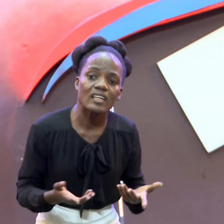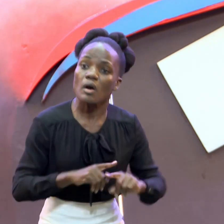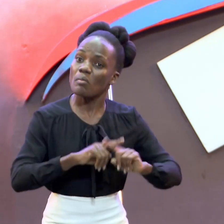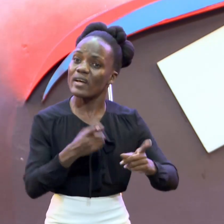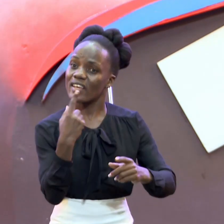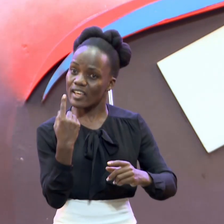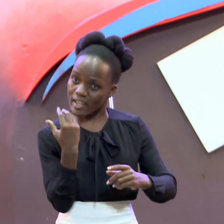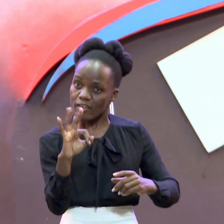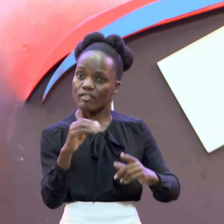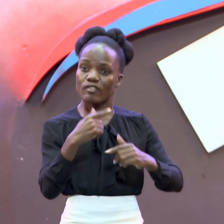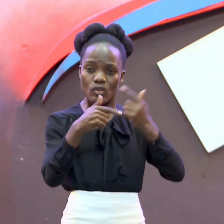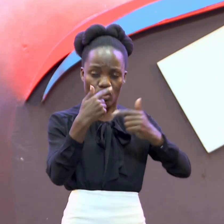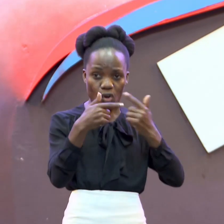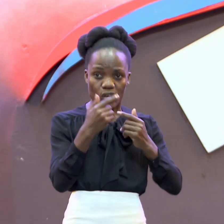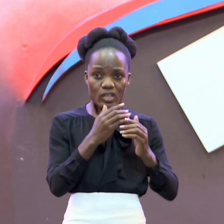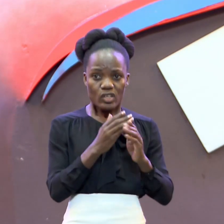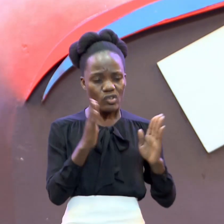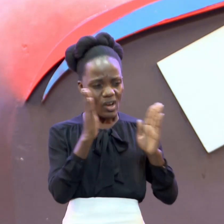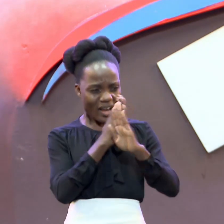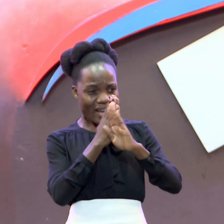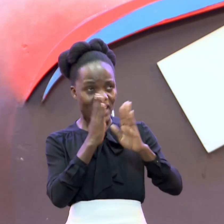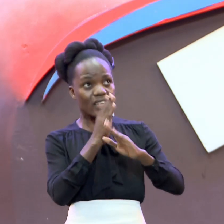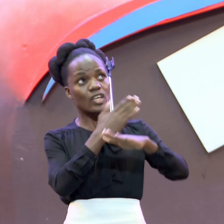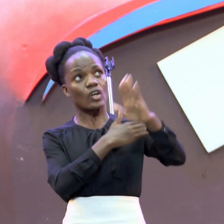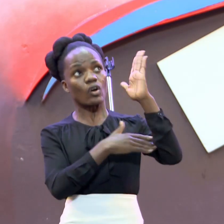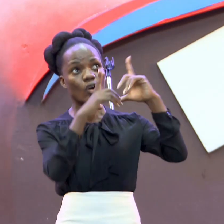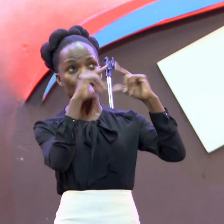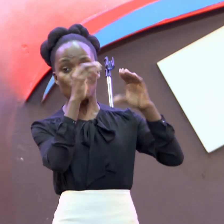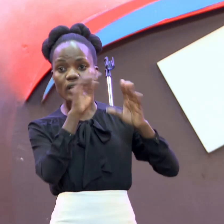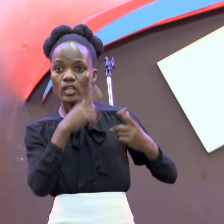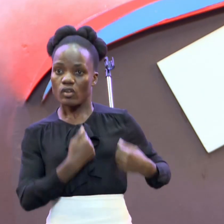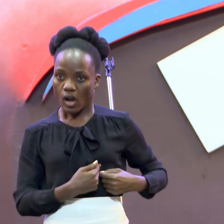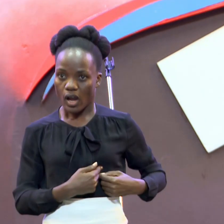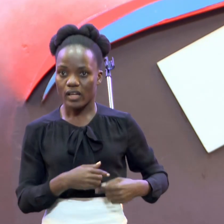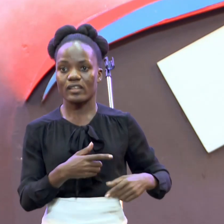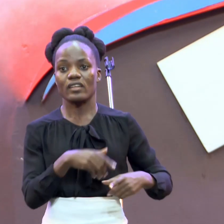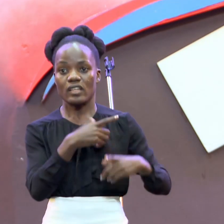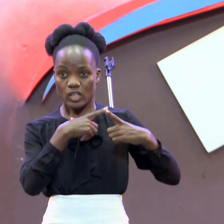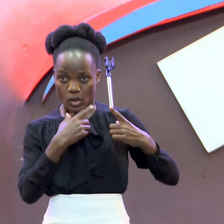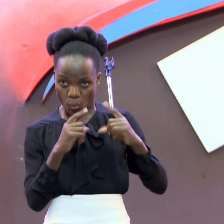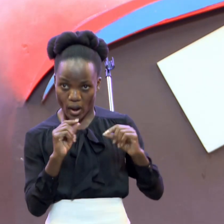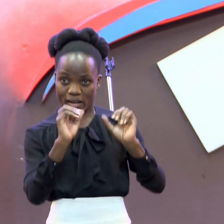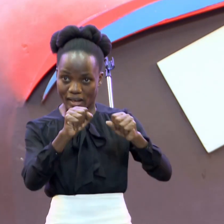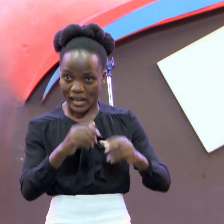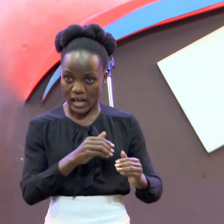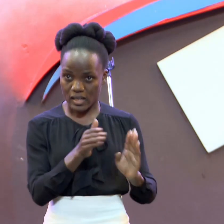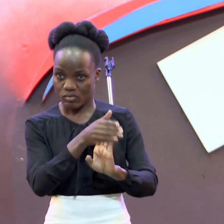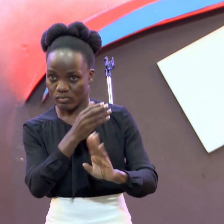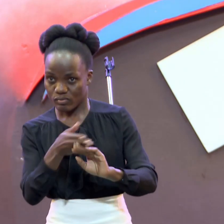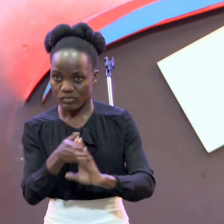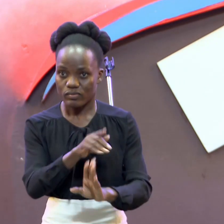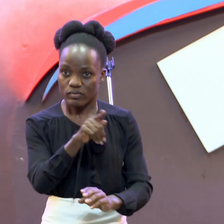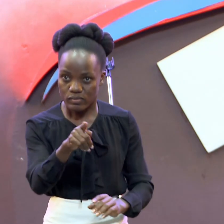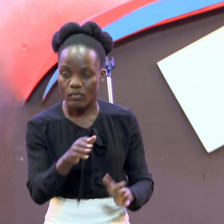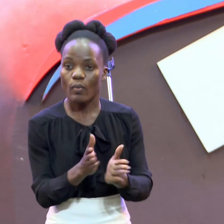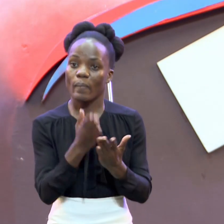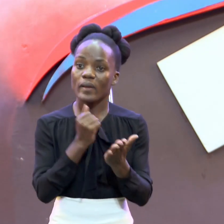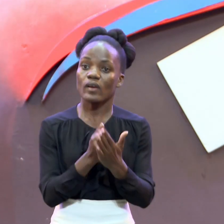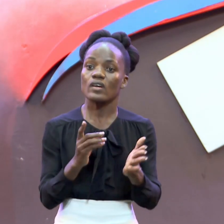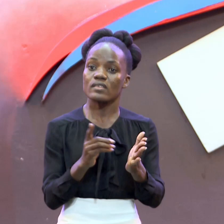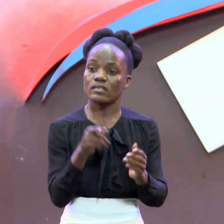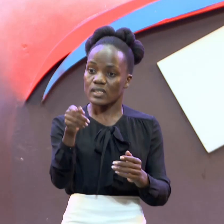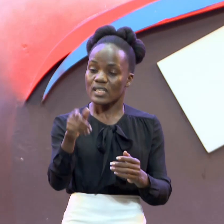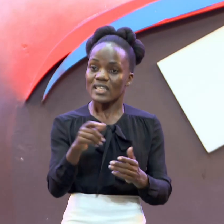the Word of God It will give you Guidance And here It tells us That for him He has hidden The Word of God Into his heart That